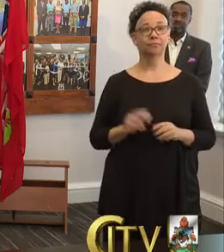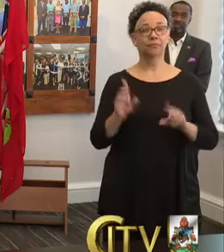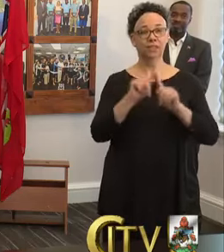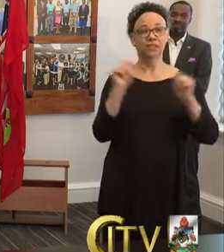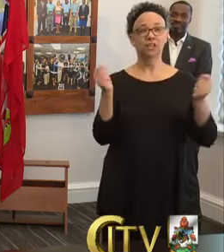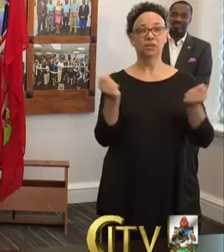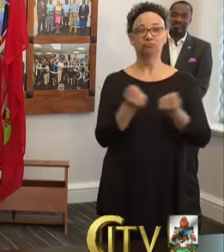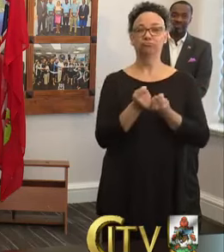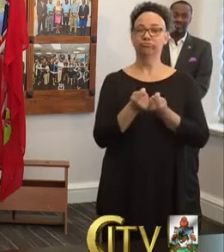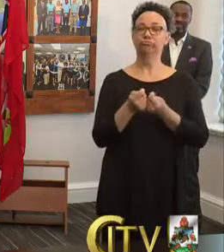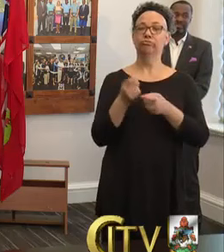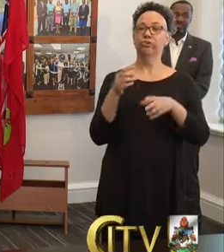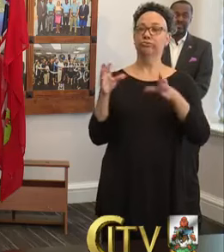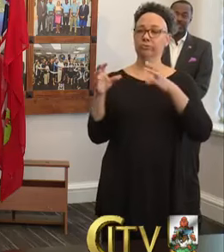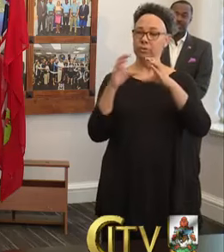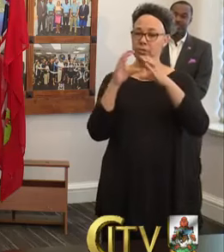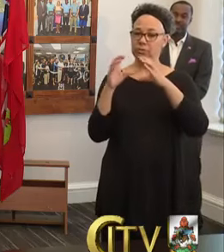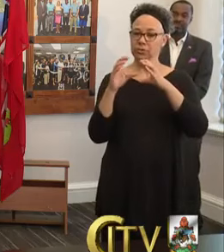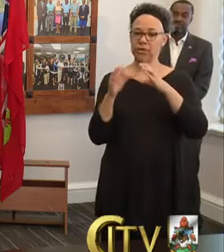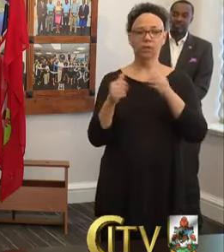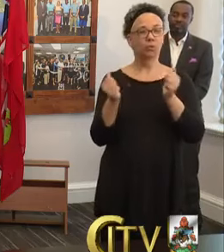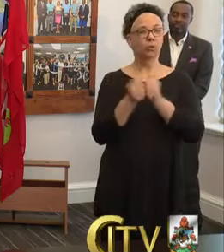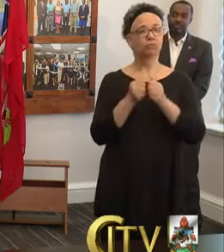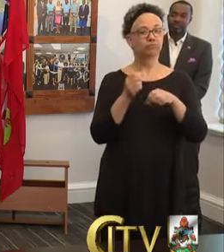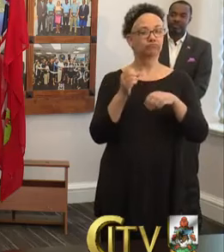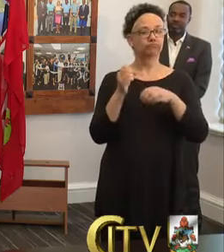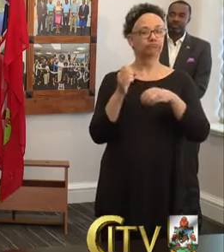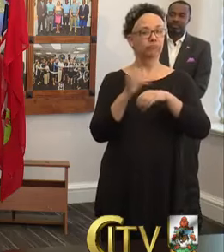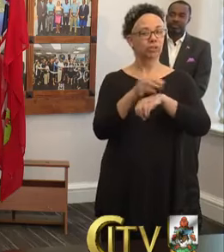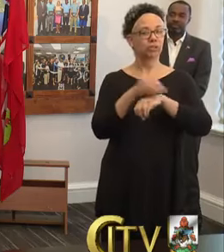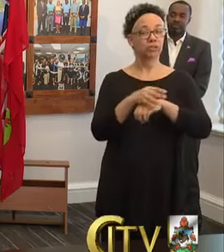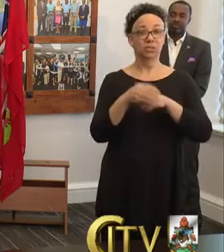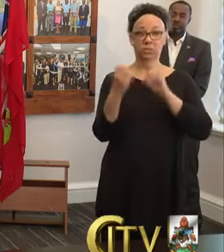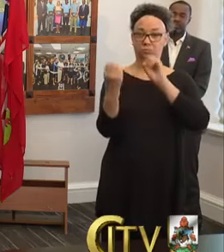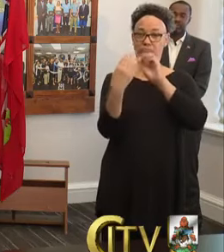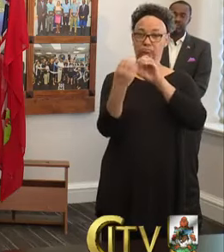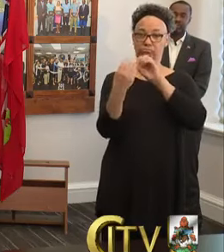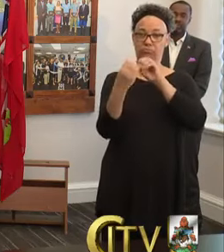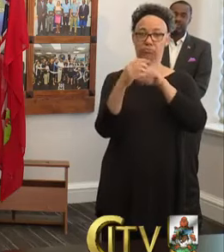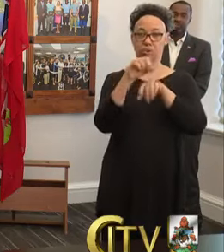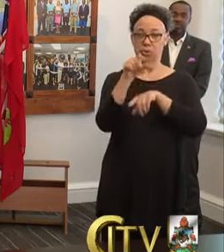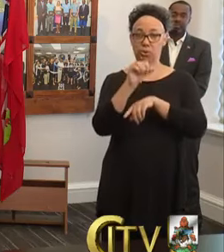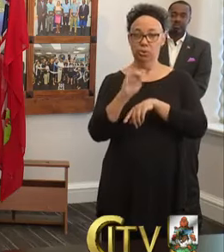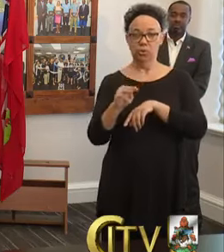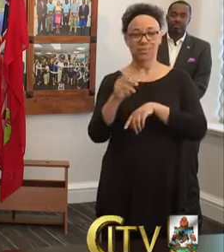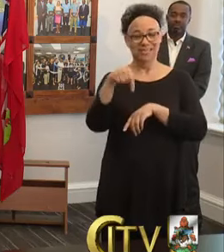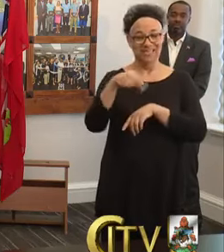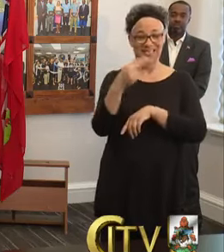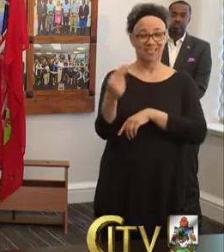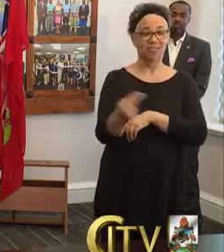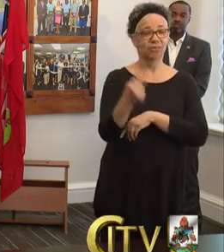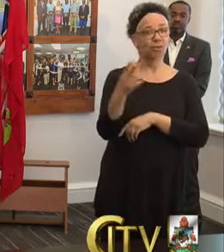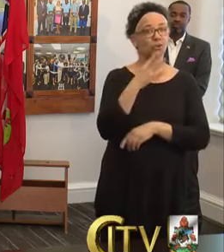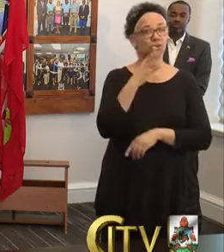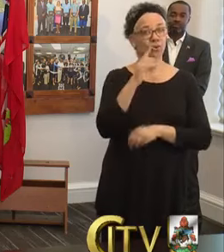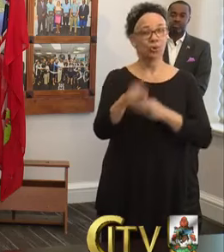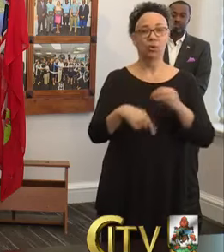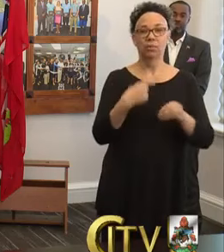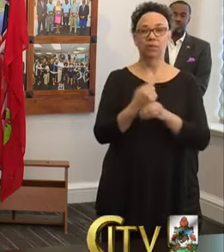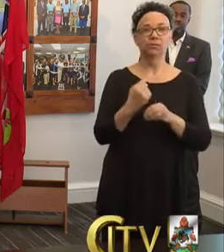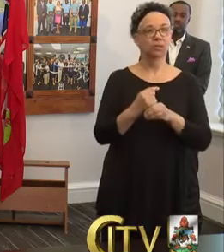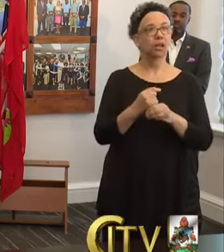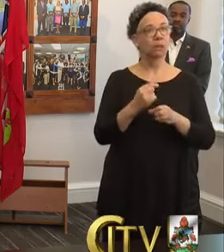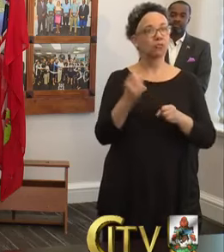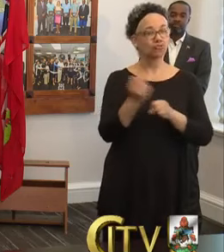interface with the consultants via Zoom for a first engagement session this week Thursday. They will discuss planning for interfacing and strategies moving